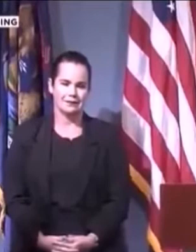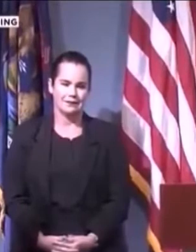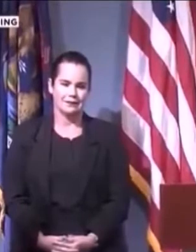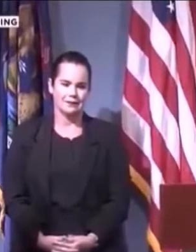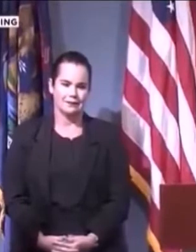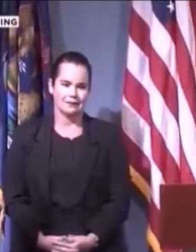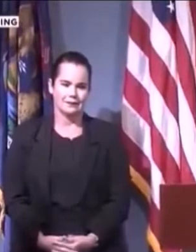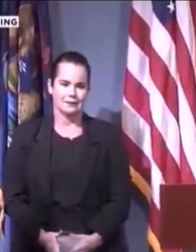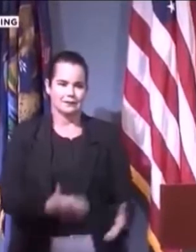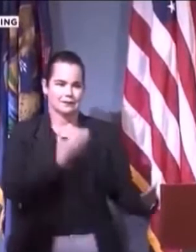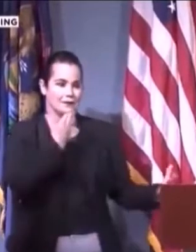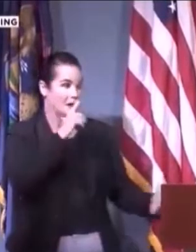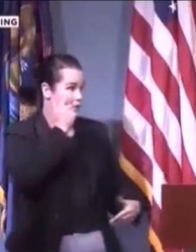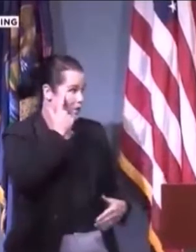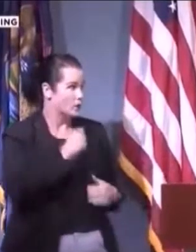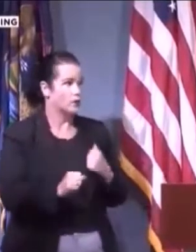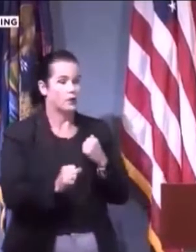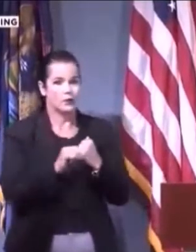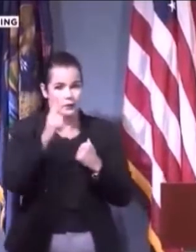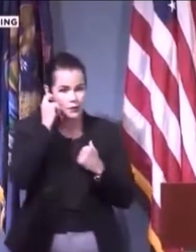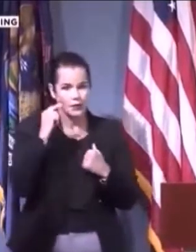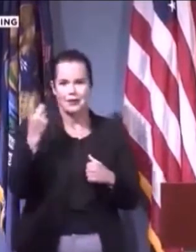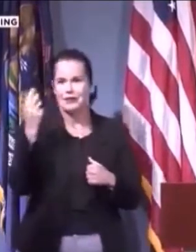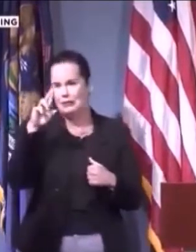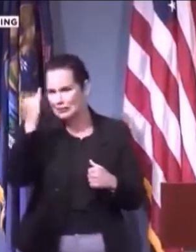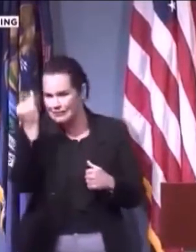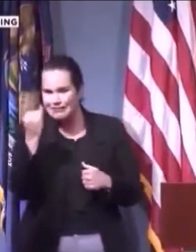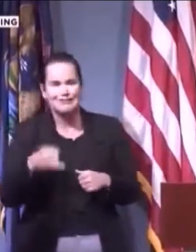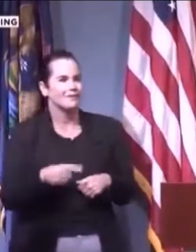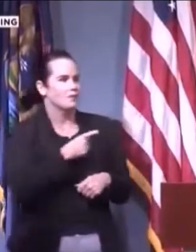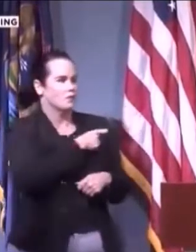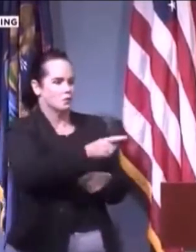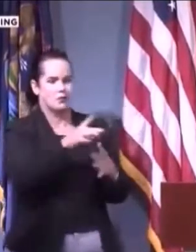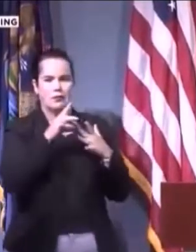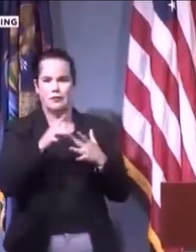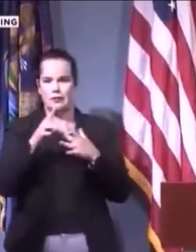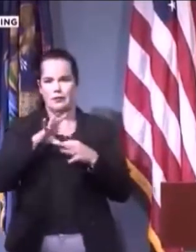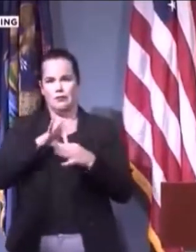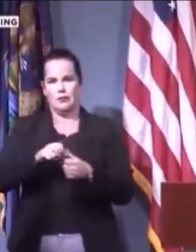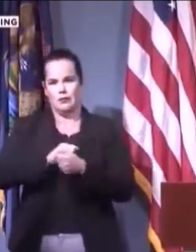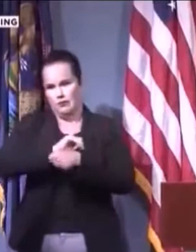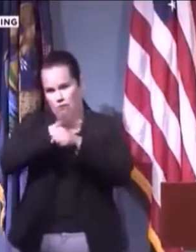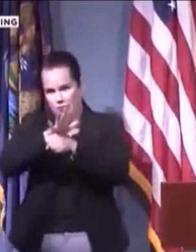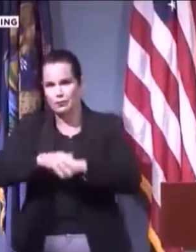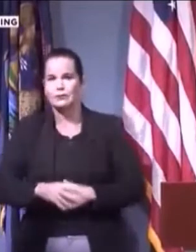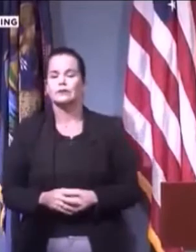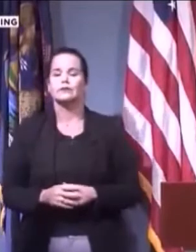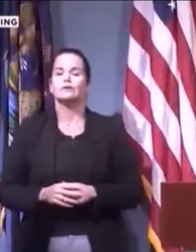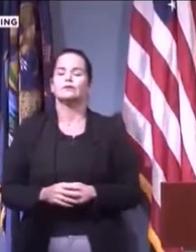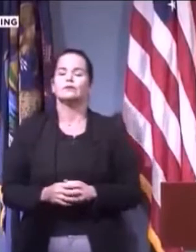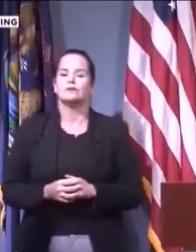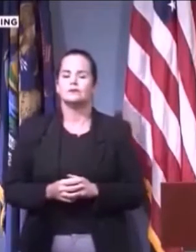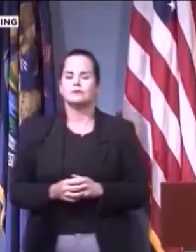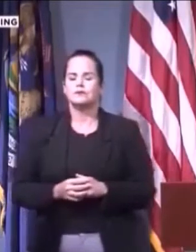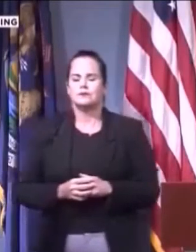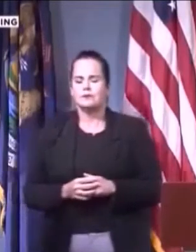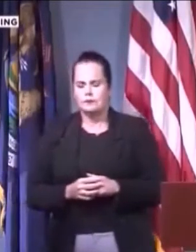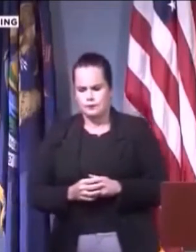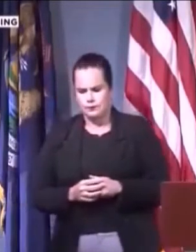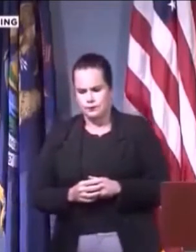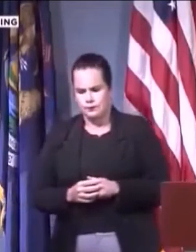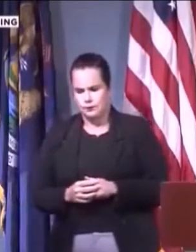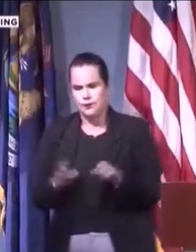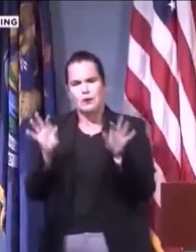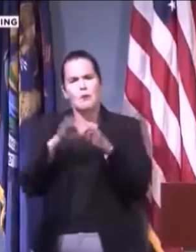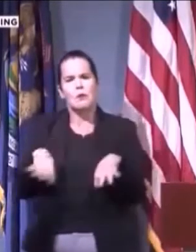I don't even know where to go with this. Okay. So getting back to it, I guess, and you'll have to forgive me. I'm reading off my notes and, uh,